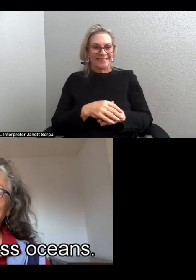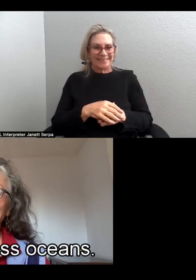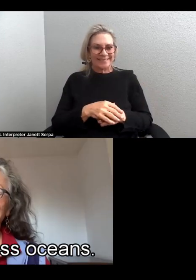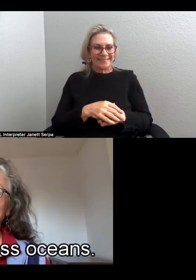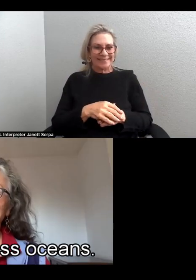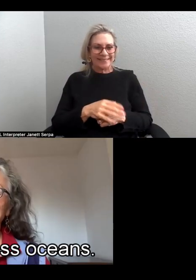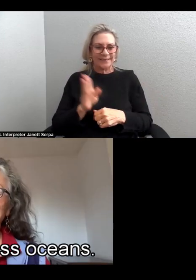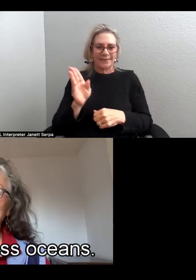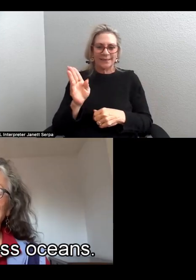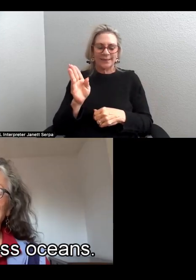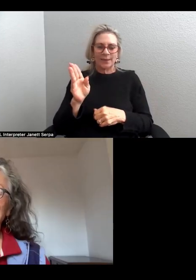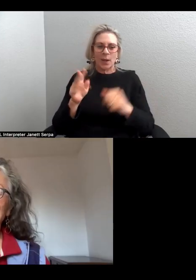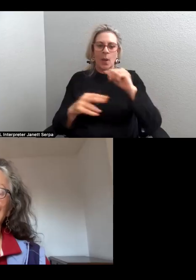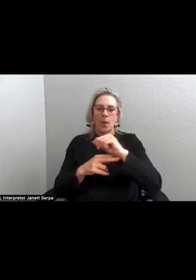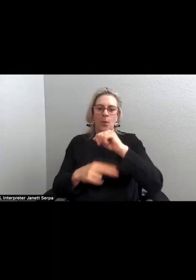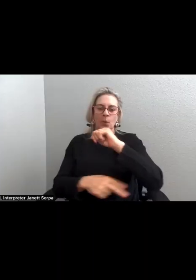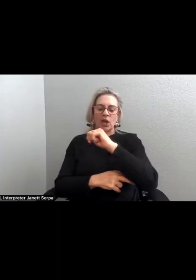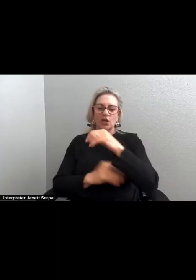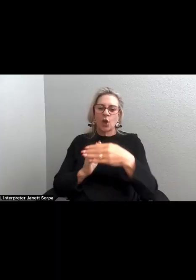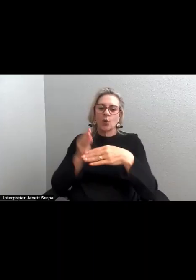Bridge across oceans.